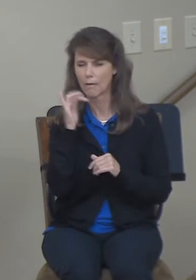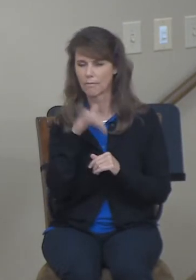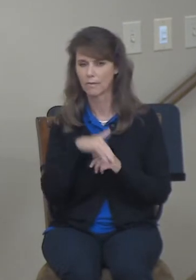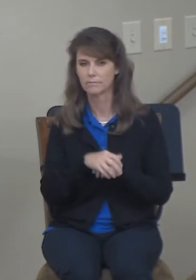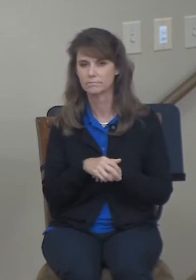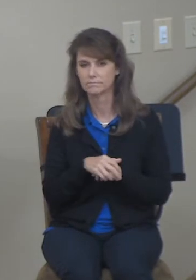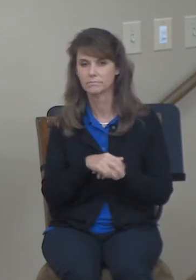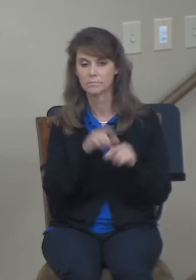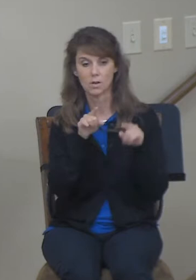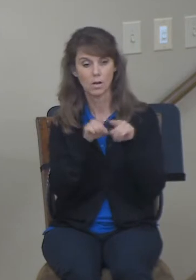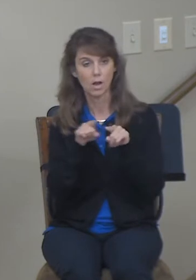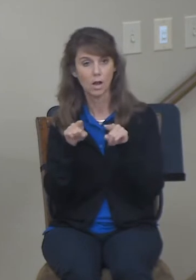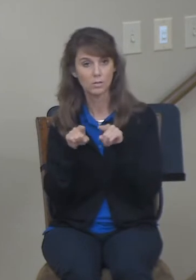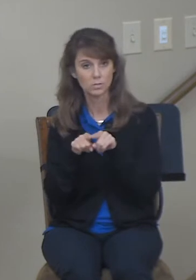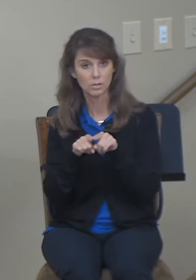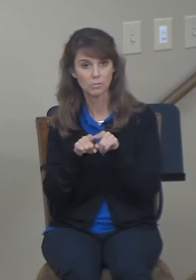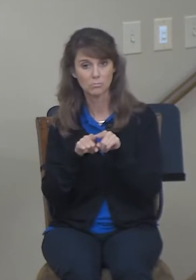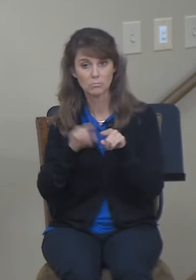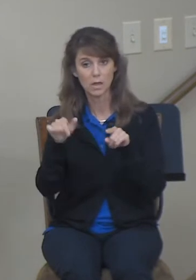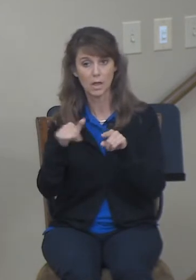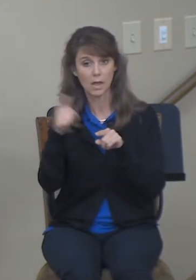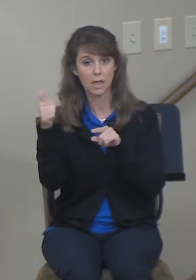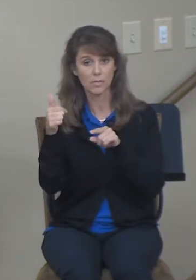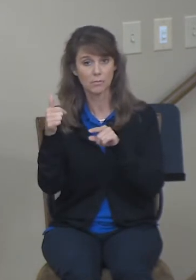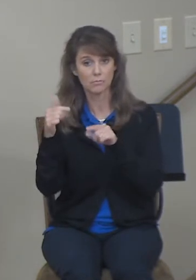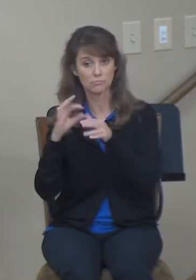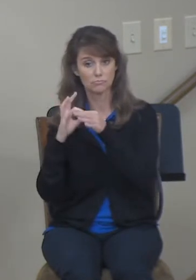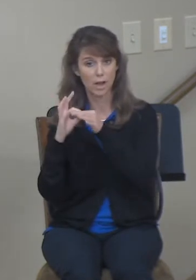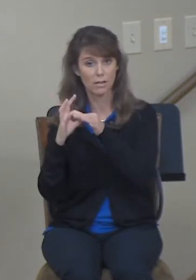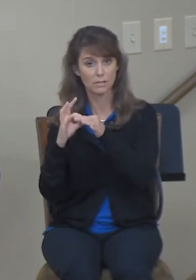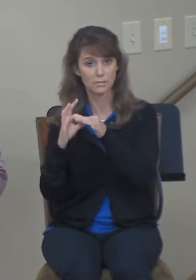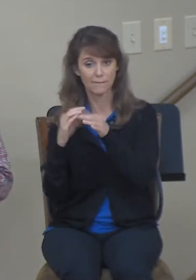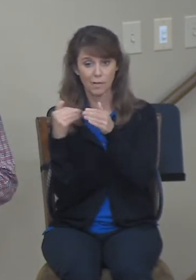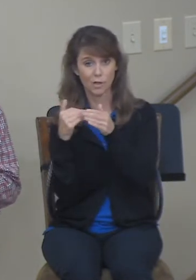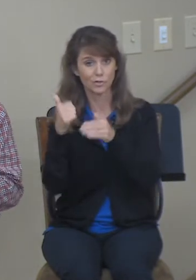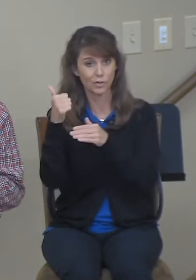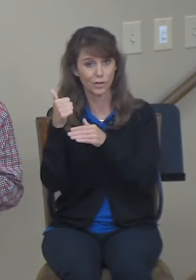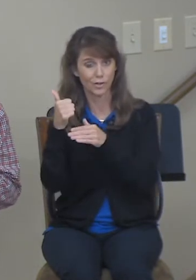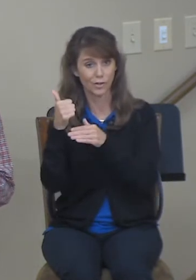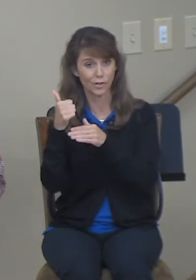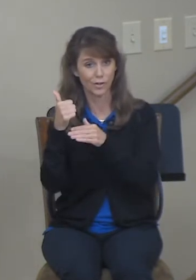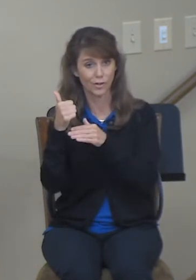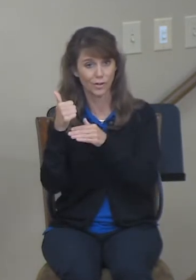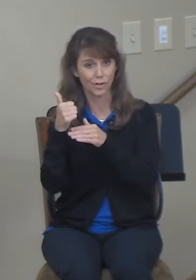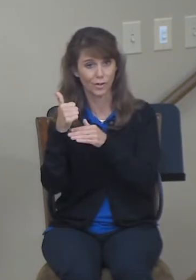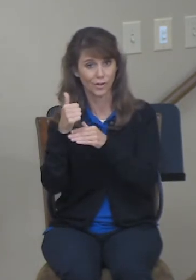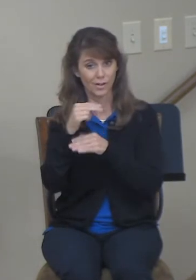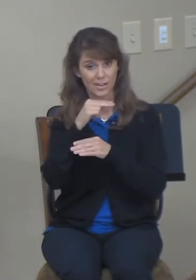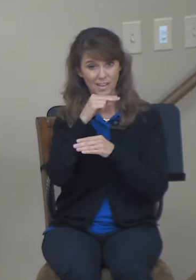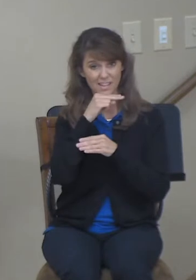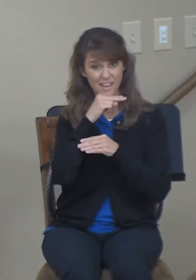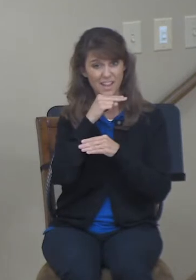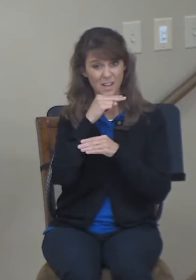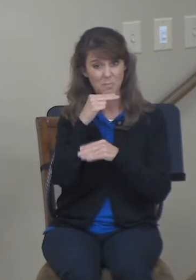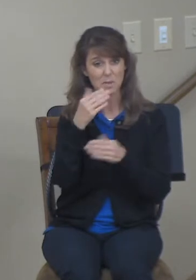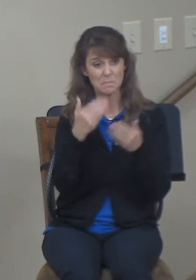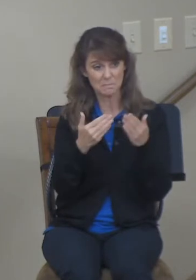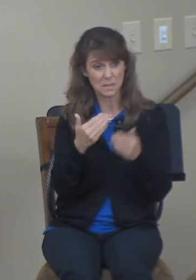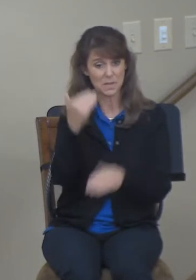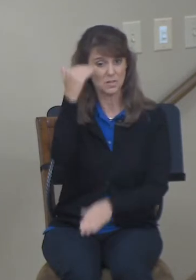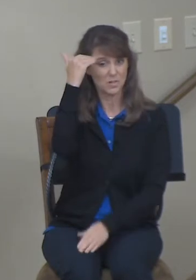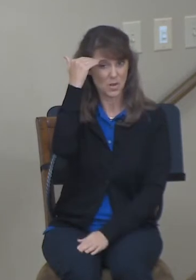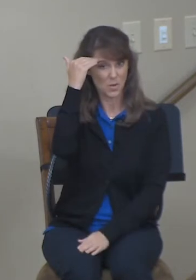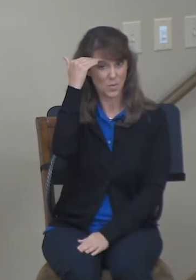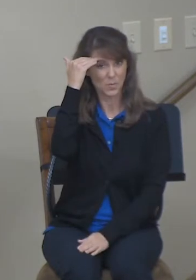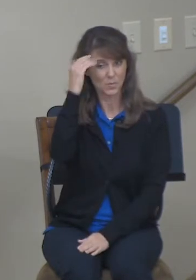the nearest next of kin. It's hard for me to imagine that Naomi didn't know the there was someone nearer than